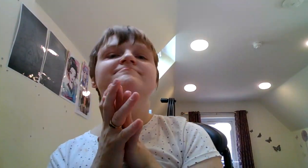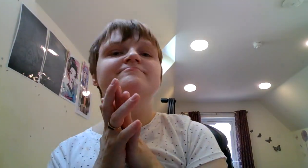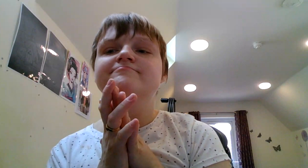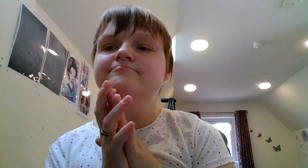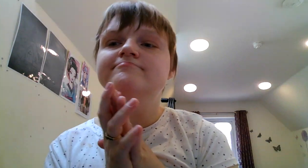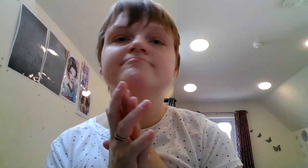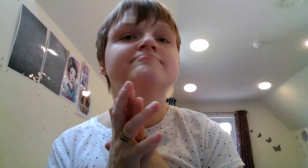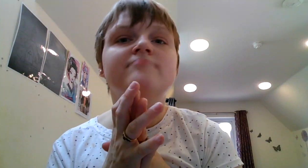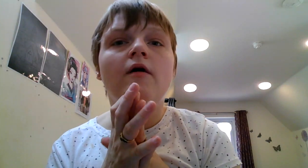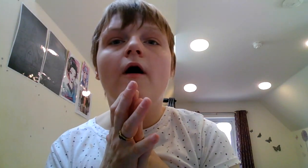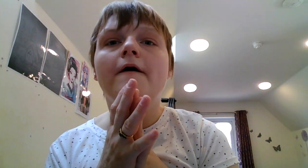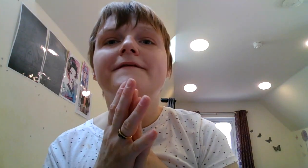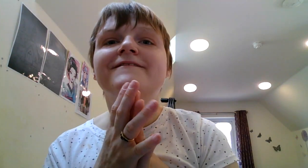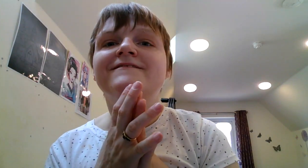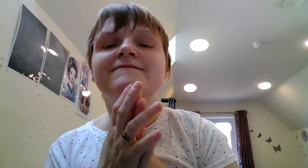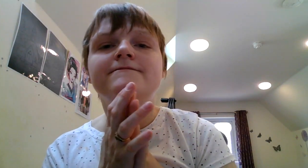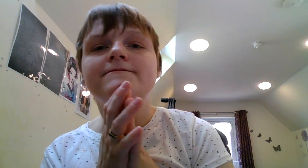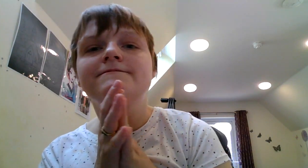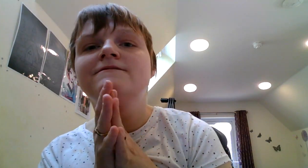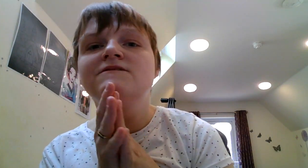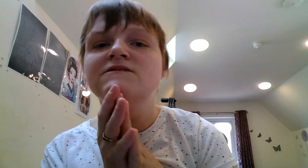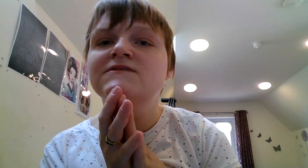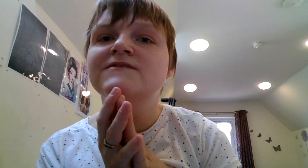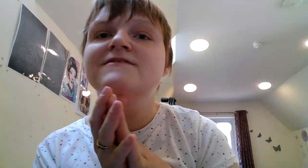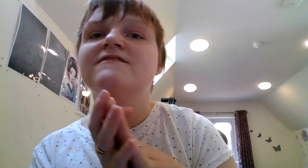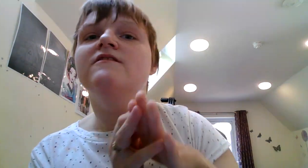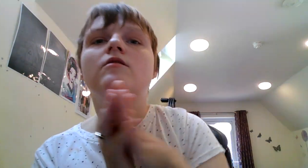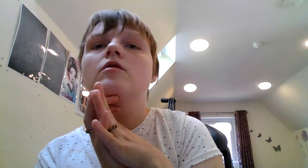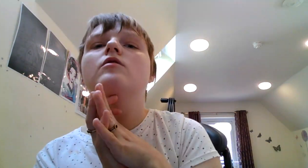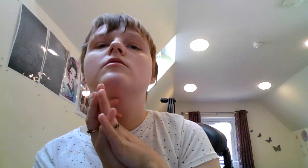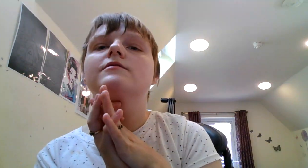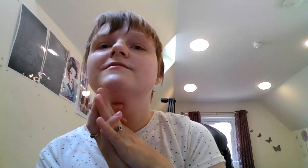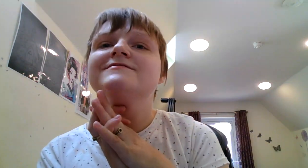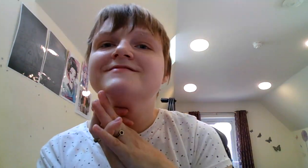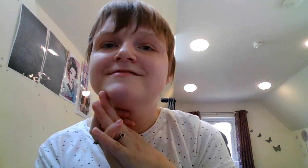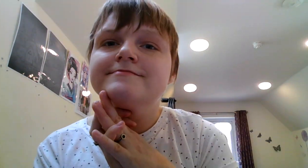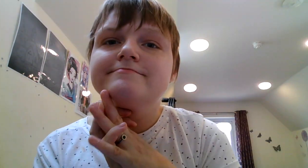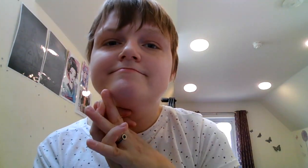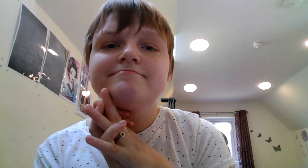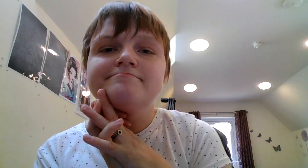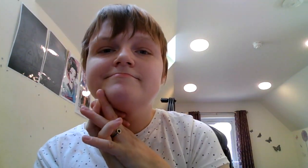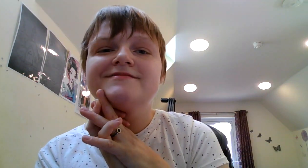Teresa Jackson, the cerebral palsy sketch artist, and TikTok TJ Art Gallery.